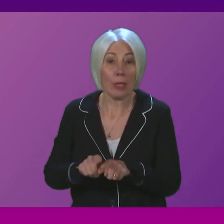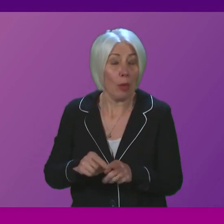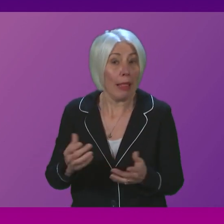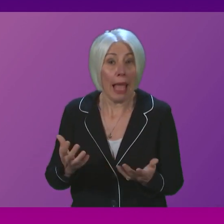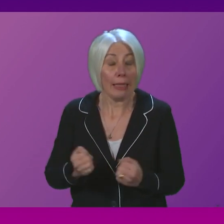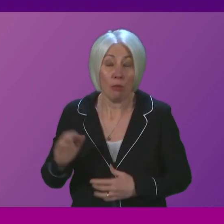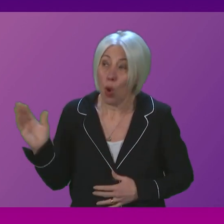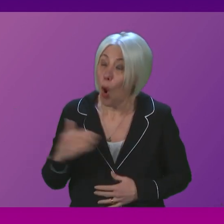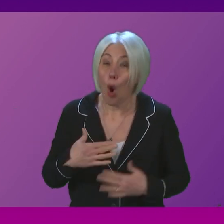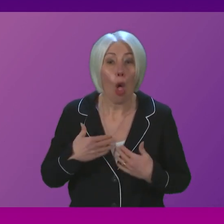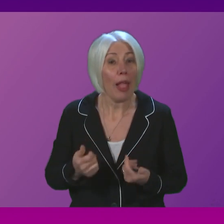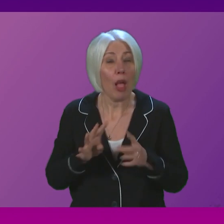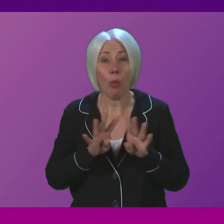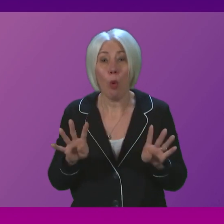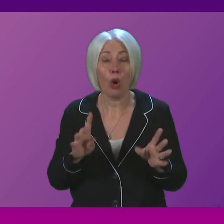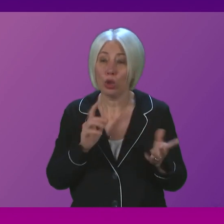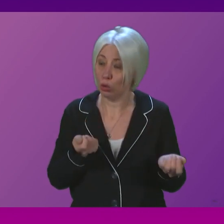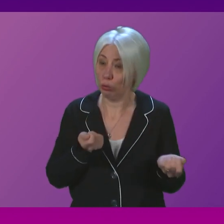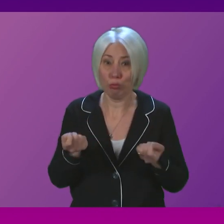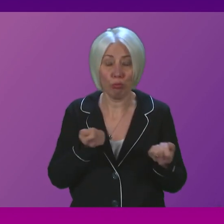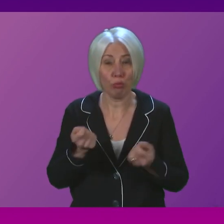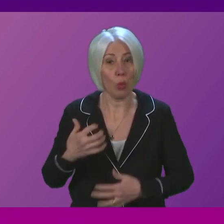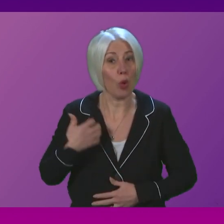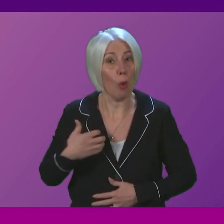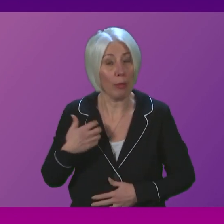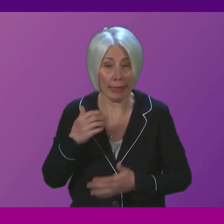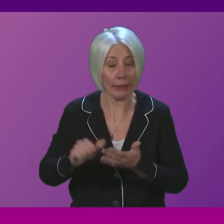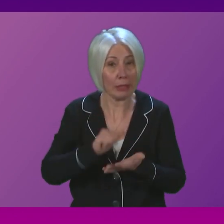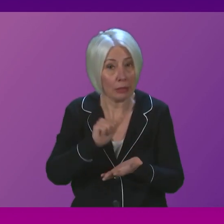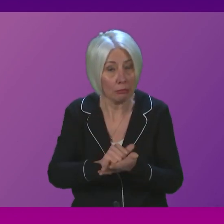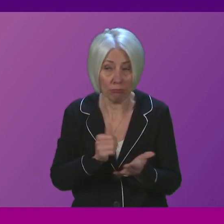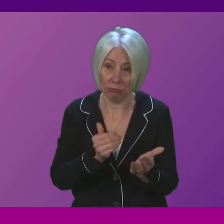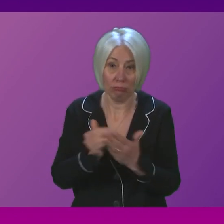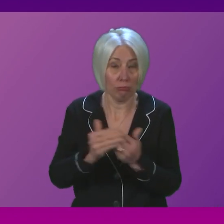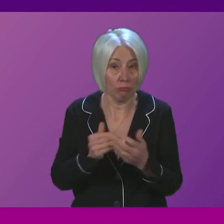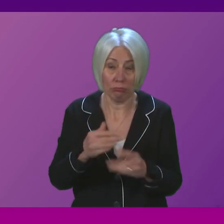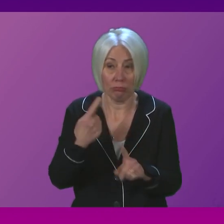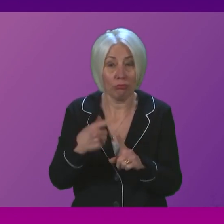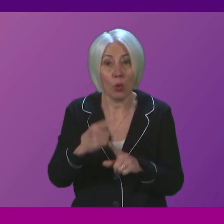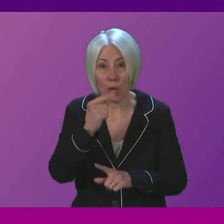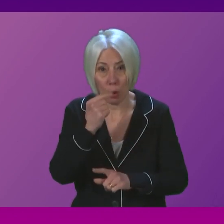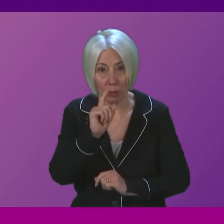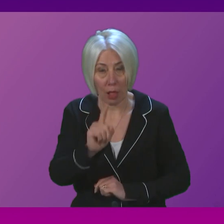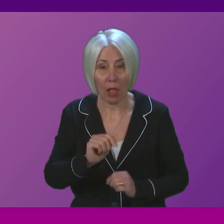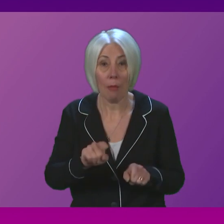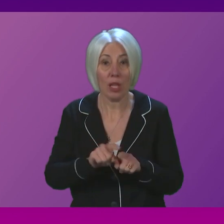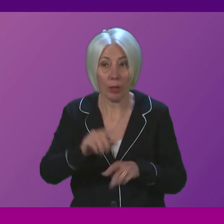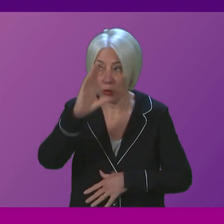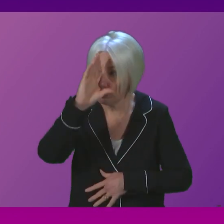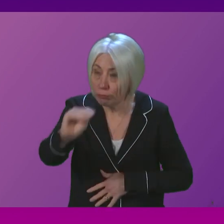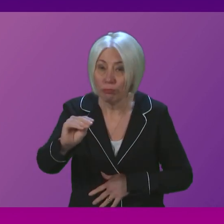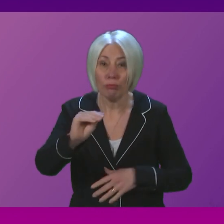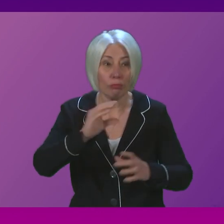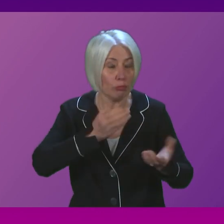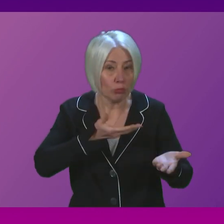health boards to deal with complaints appropriately and to deal with complaints as quickly as possible and to communicate with patients